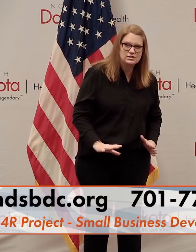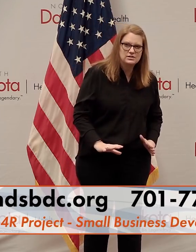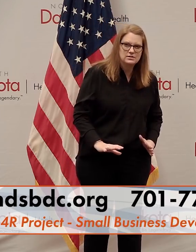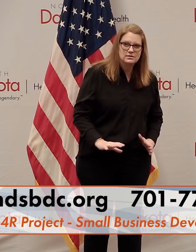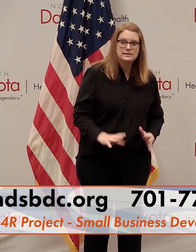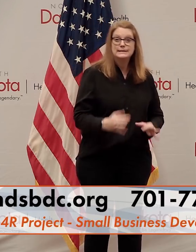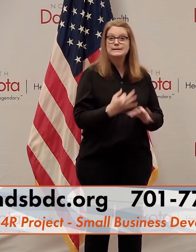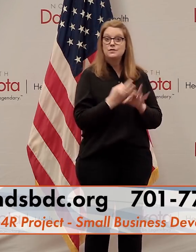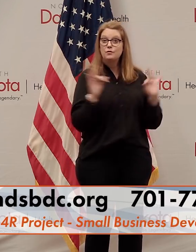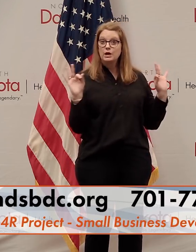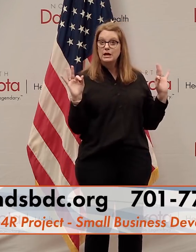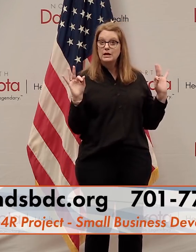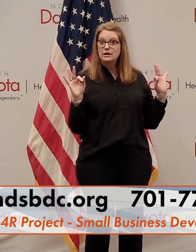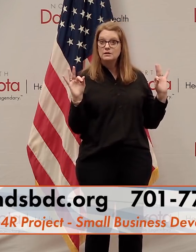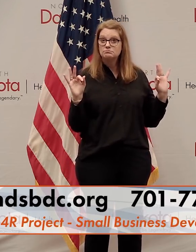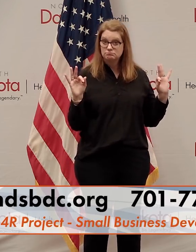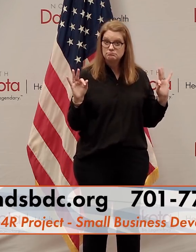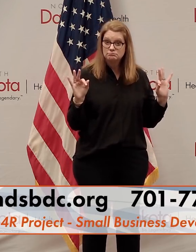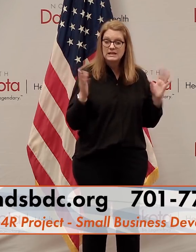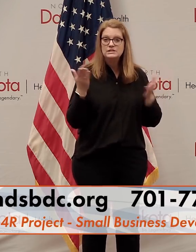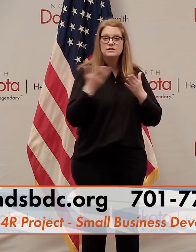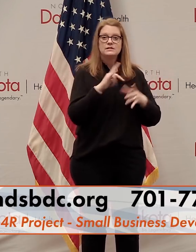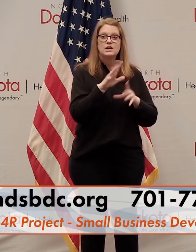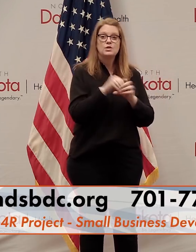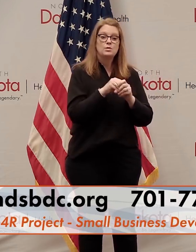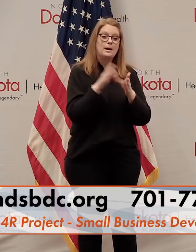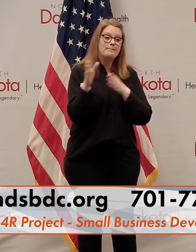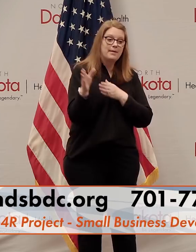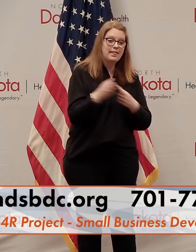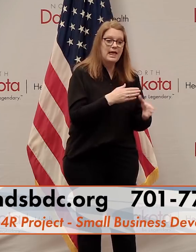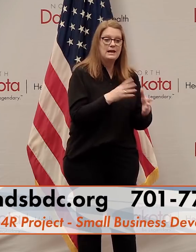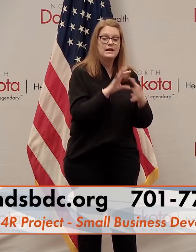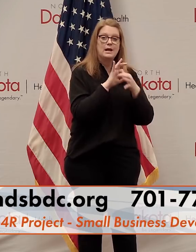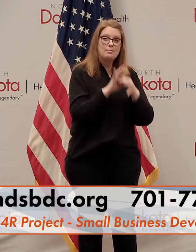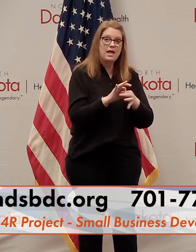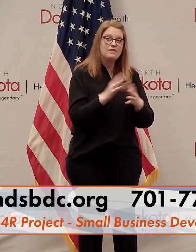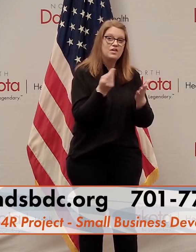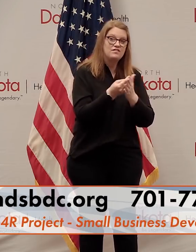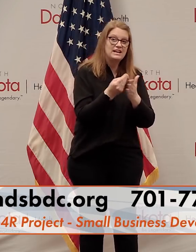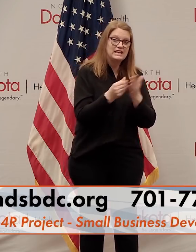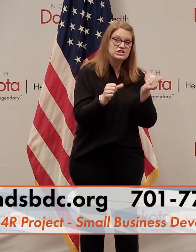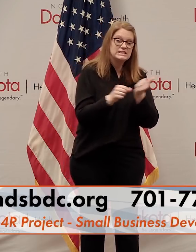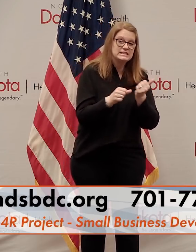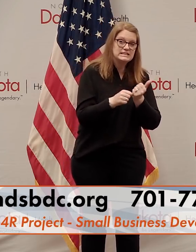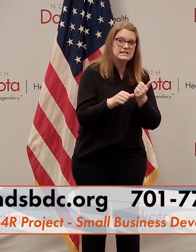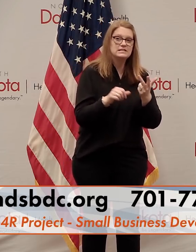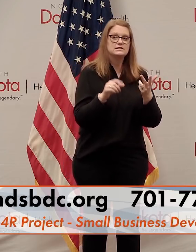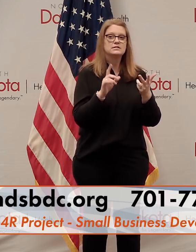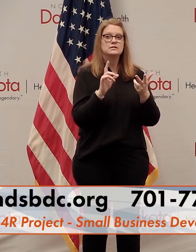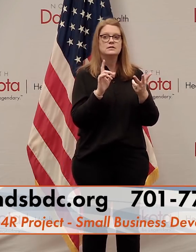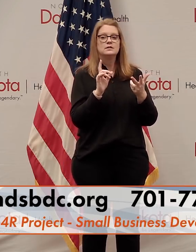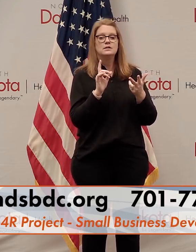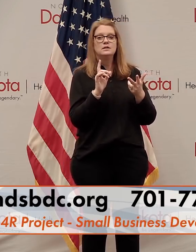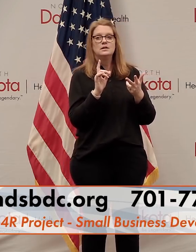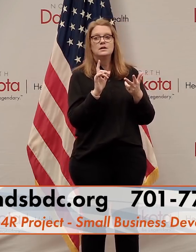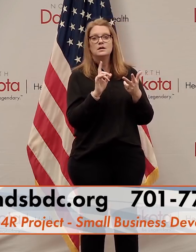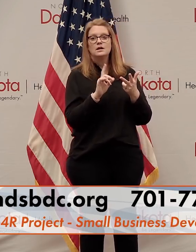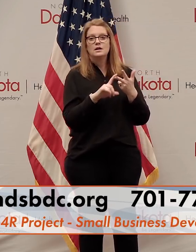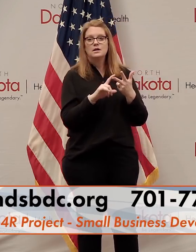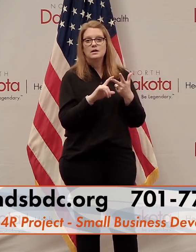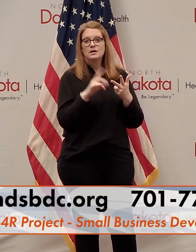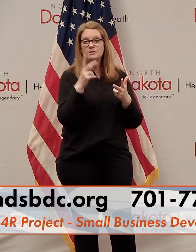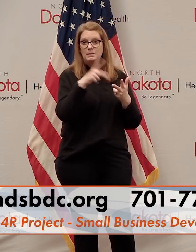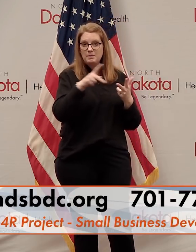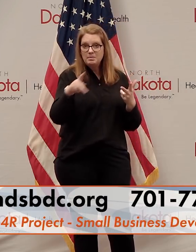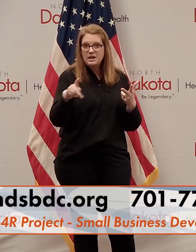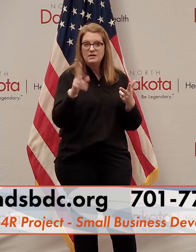no cost. And services include planning and applying for financial assistance and debt relief, including applying for the